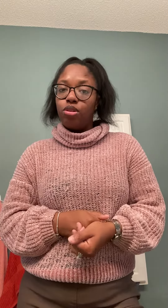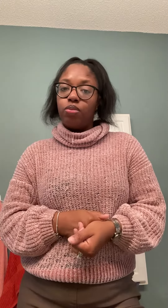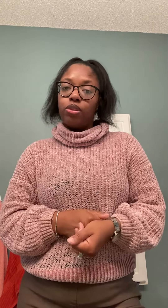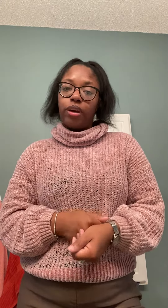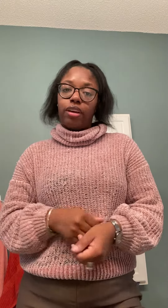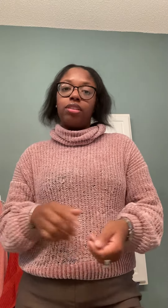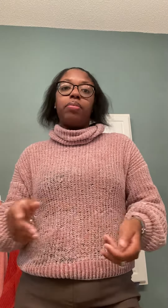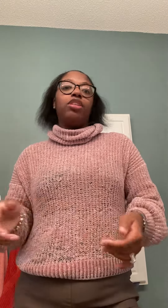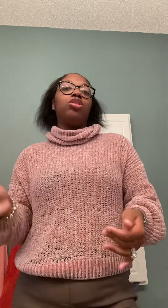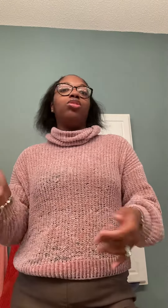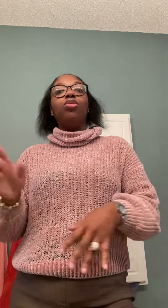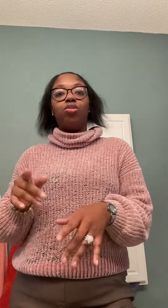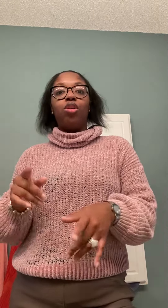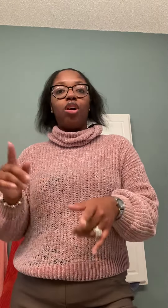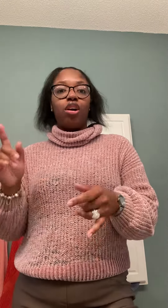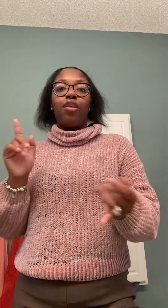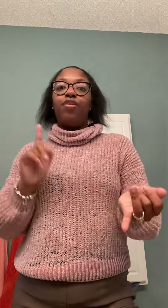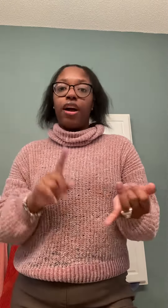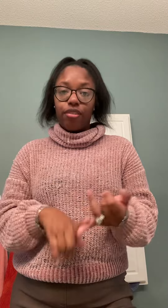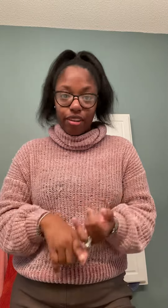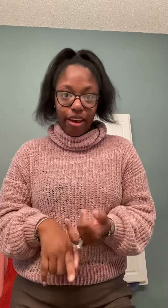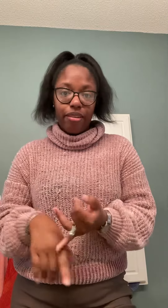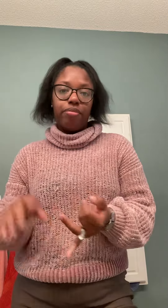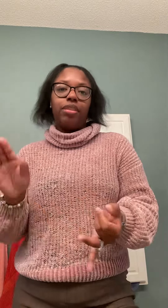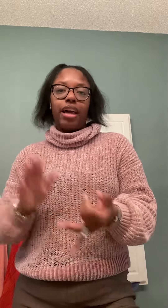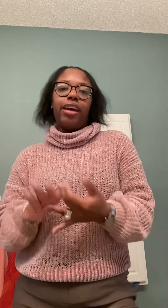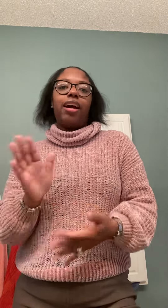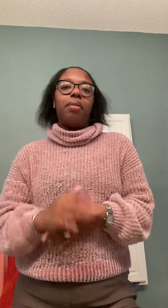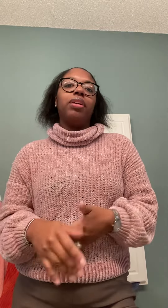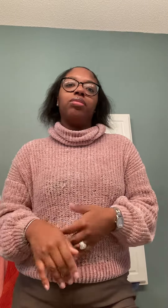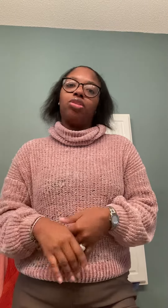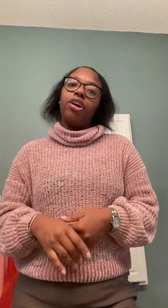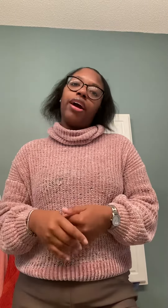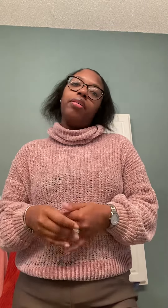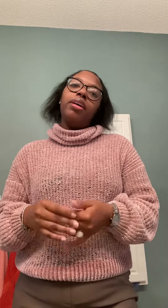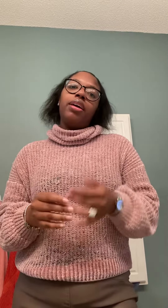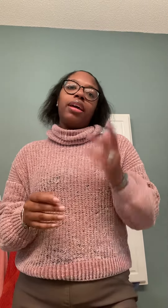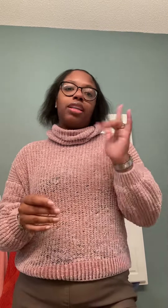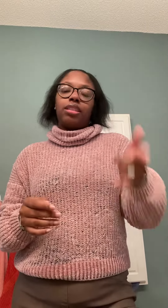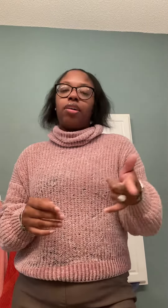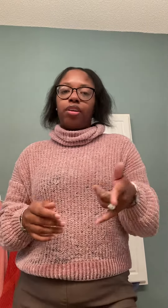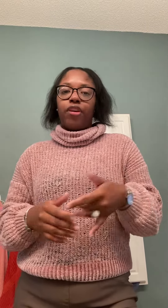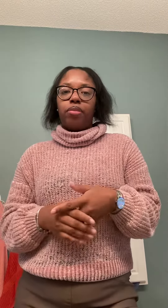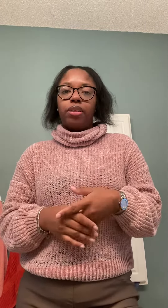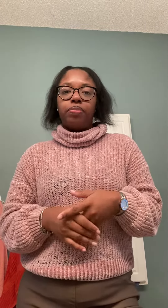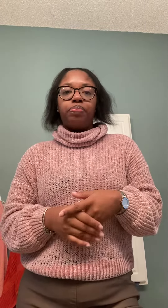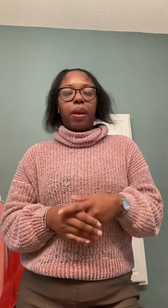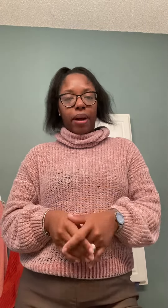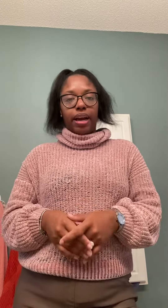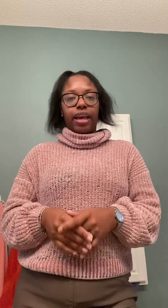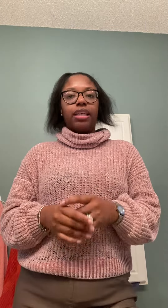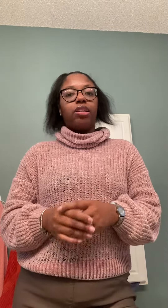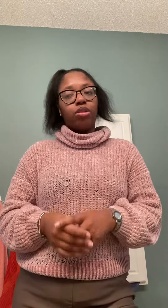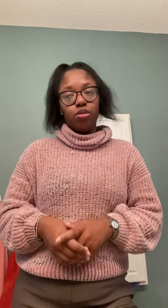as well, so make sure you go follow them, like, comment, and subscribe, and it's Talkin' to Family Podcast on YouTube.